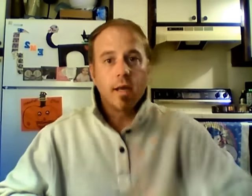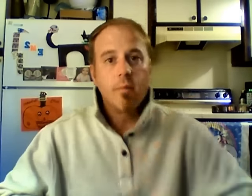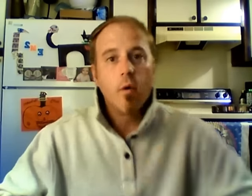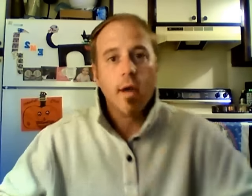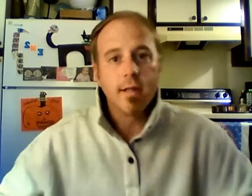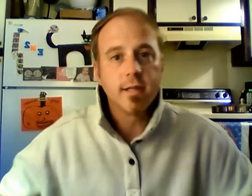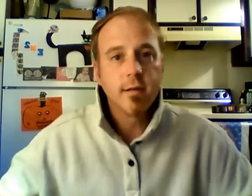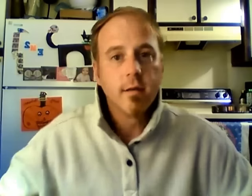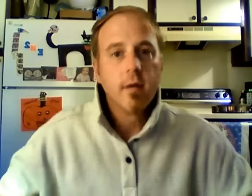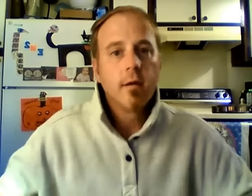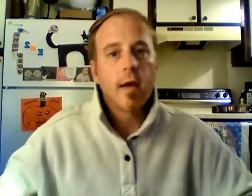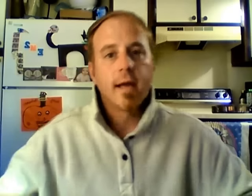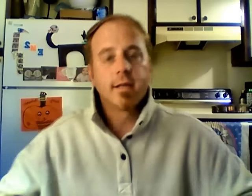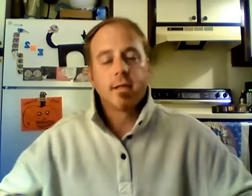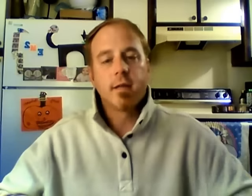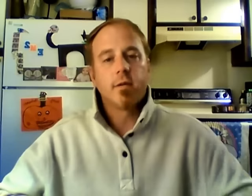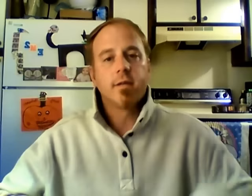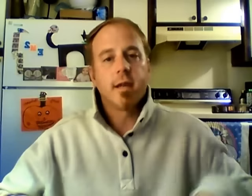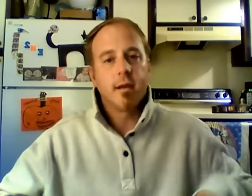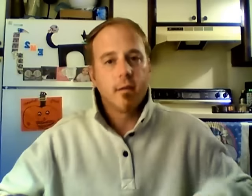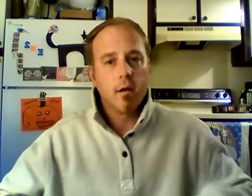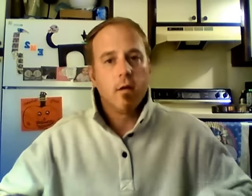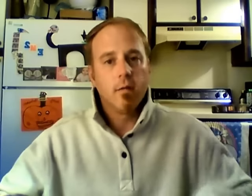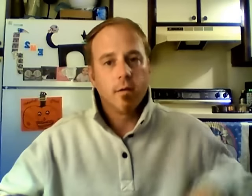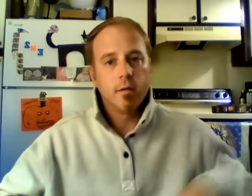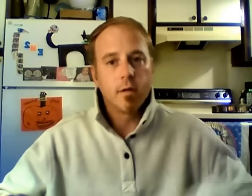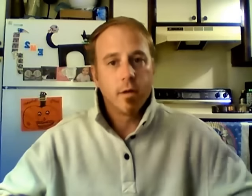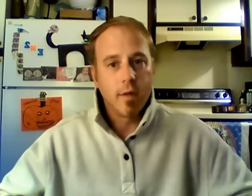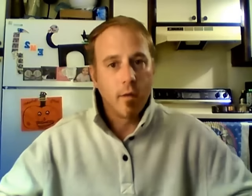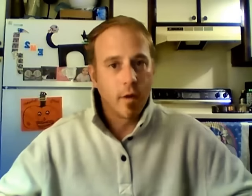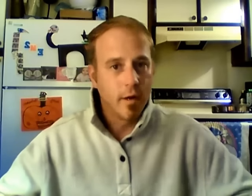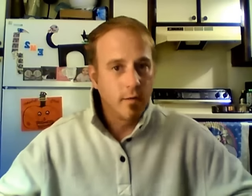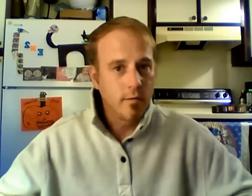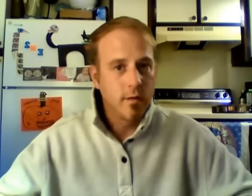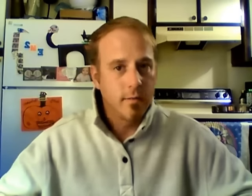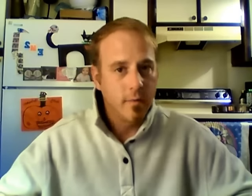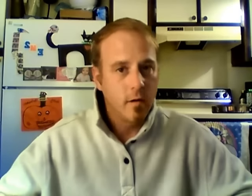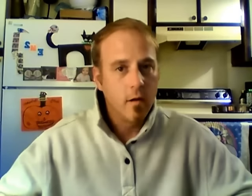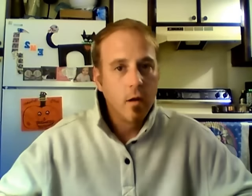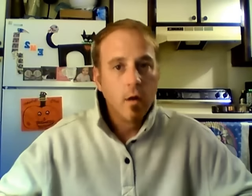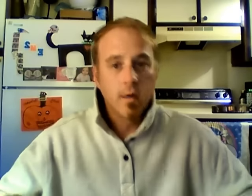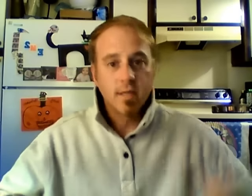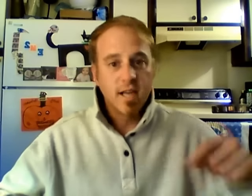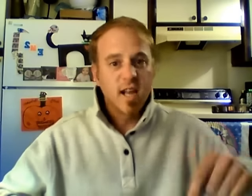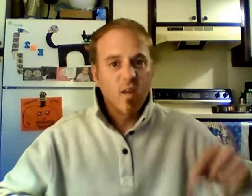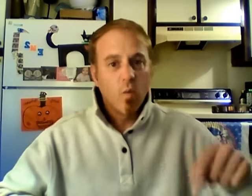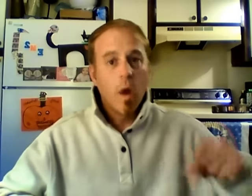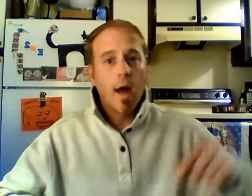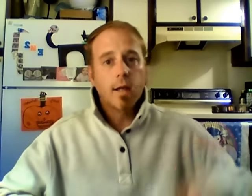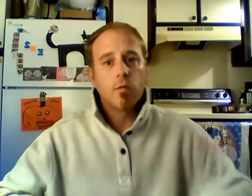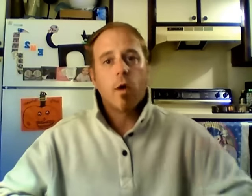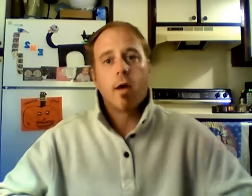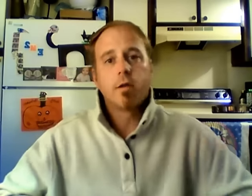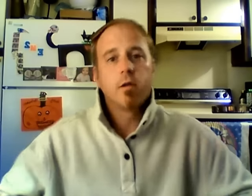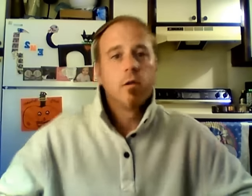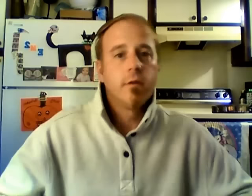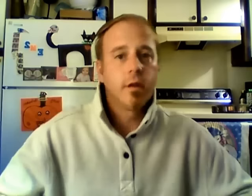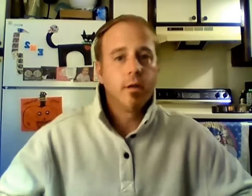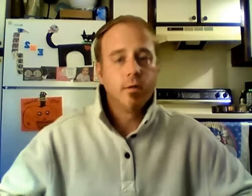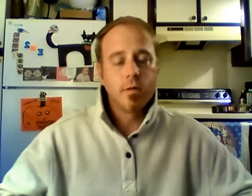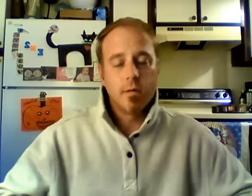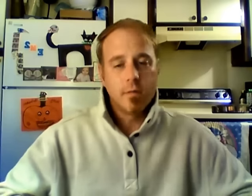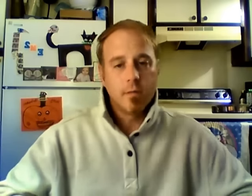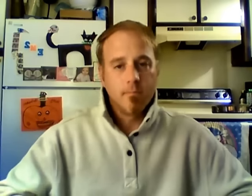look. He points. I guess they were saying, you know, they were going to do something. He's like, watch, watch, they're going to do something.